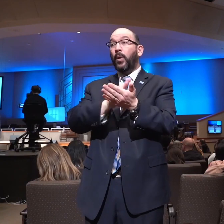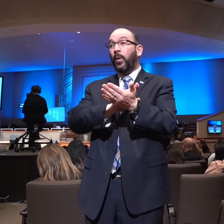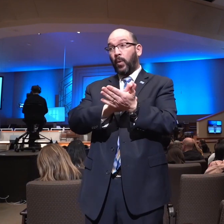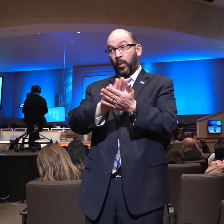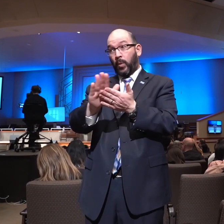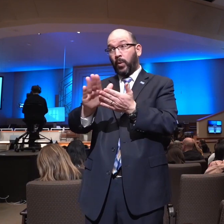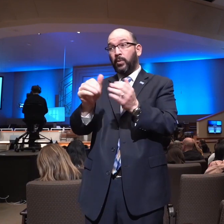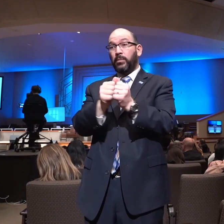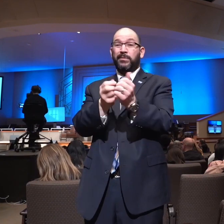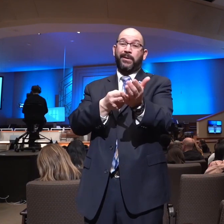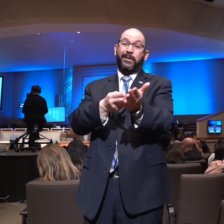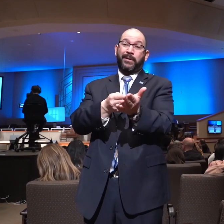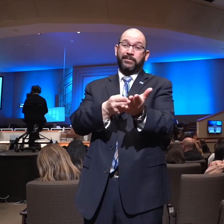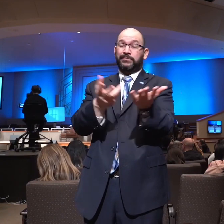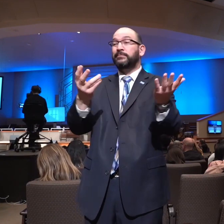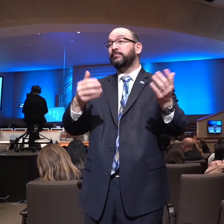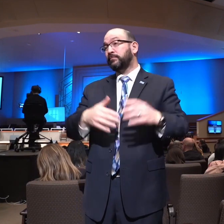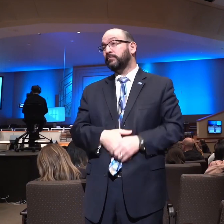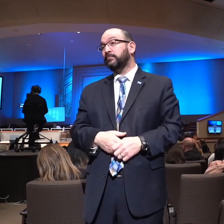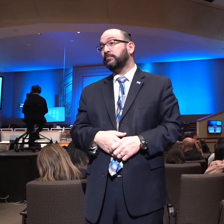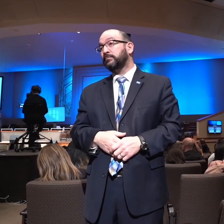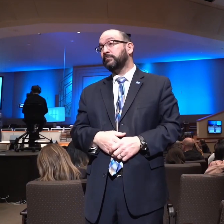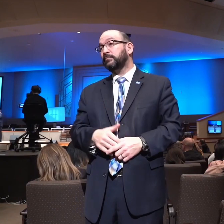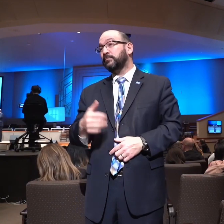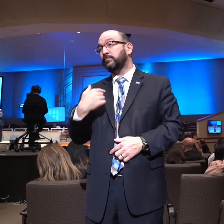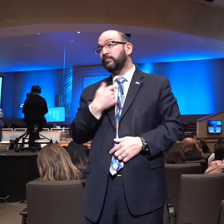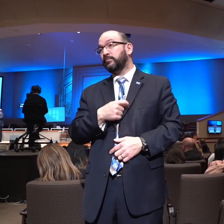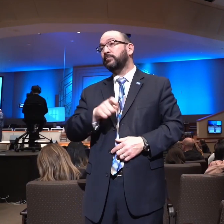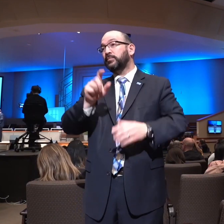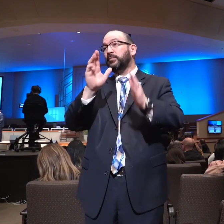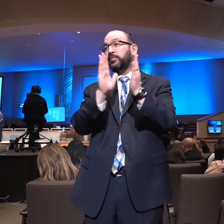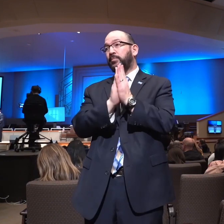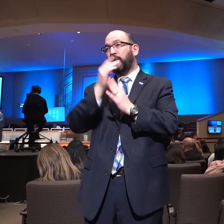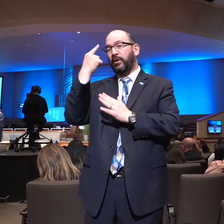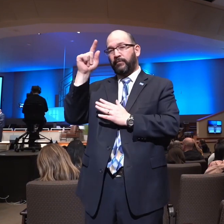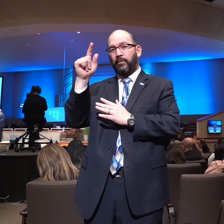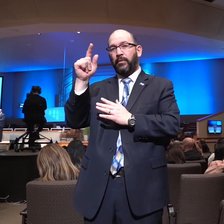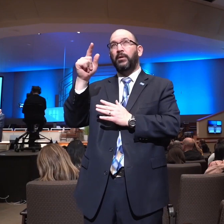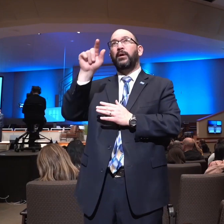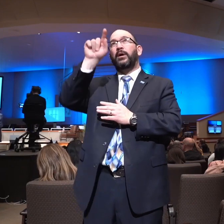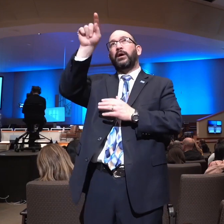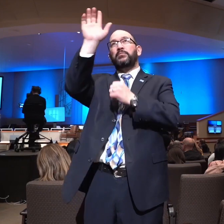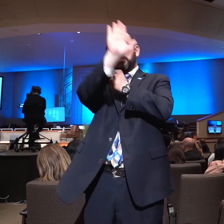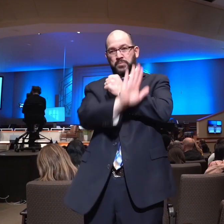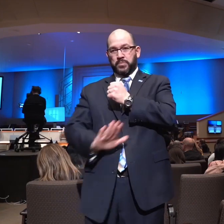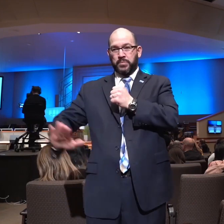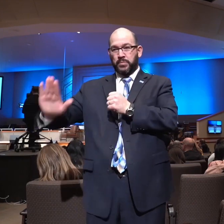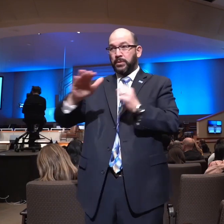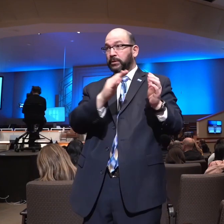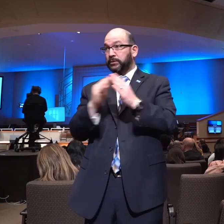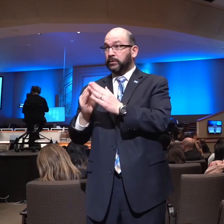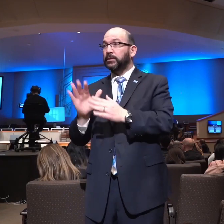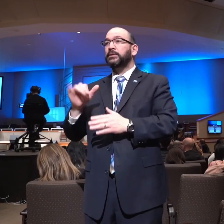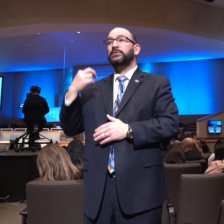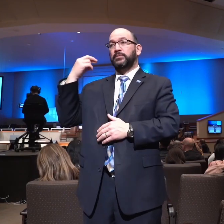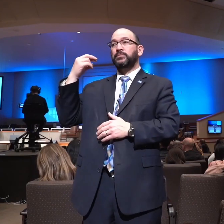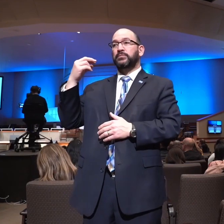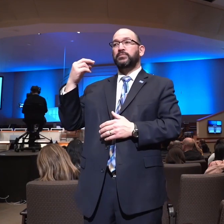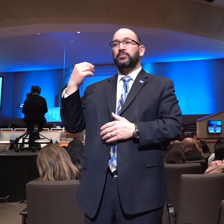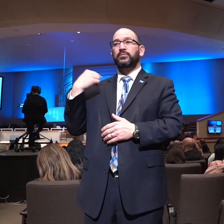honesty. We need to pray a protective hedge around the city. Say, well, there's a lot of sin in the city. That's why we need to pray. There